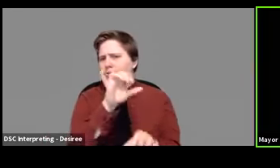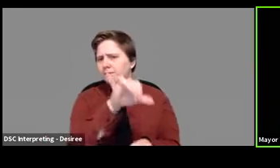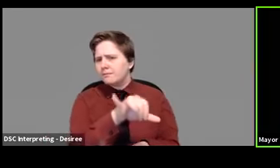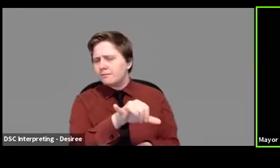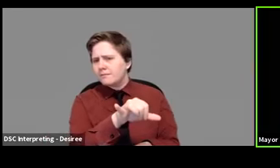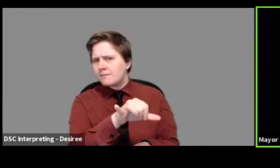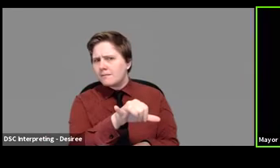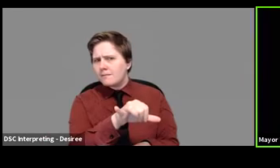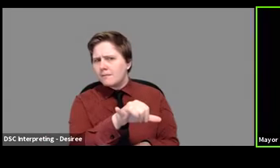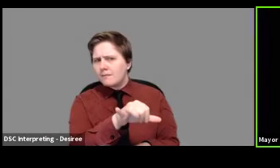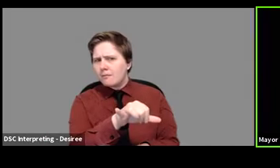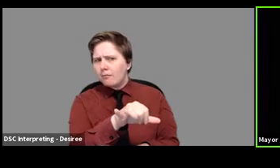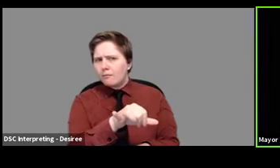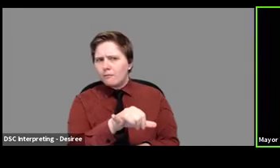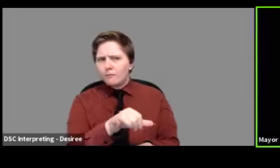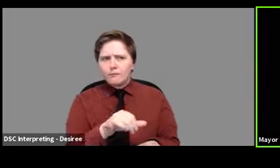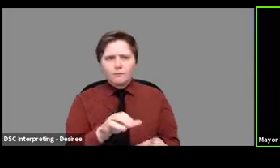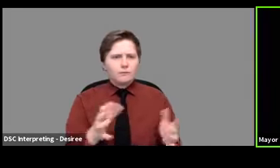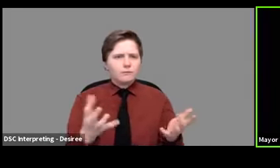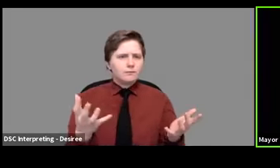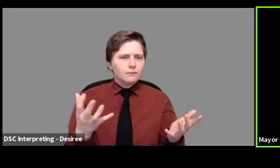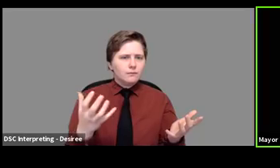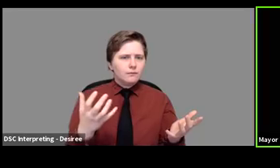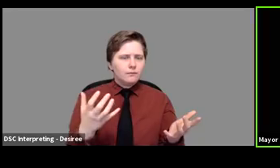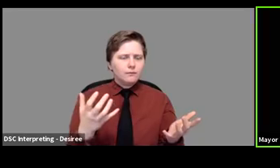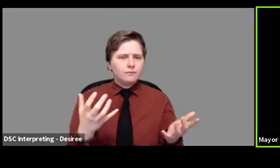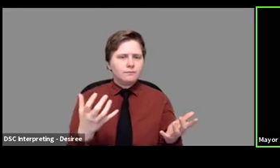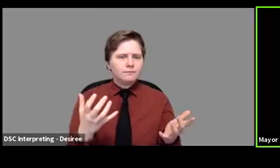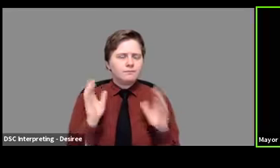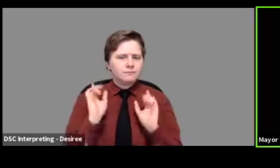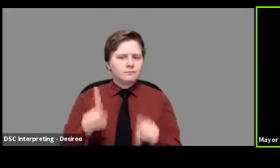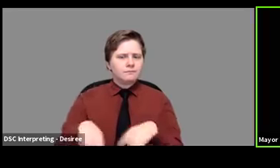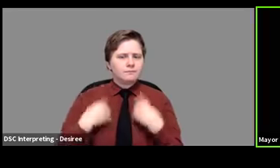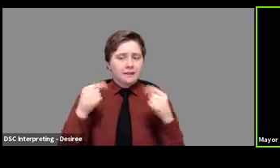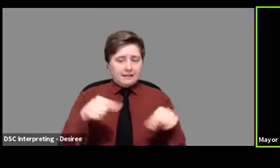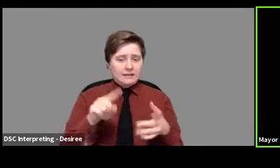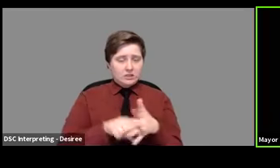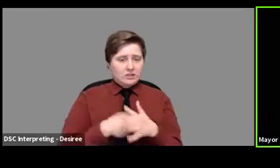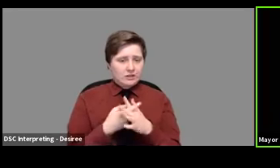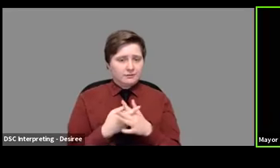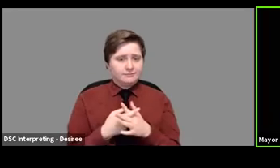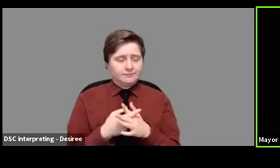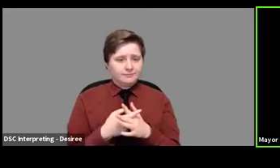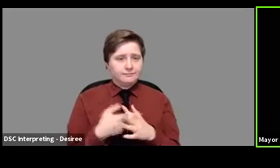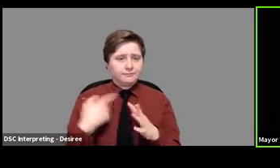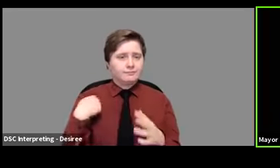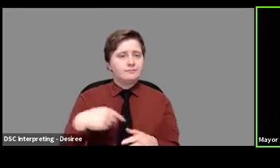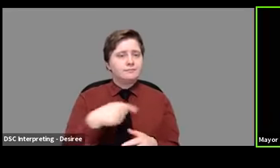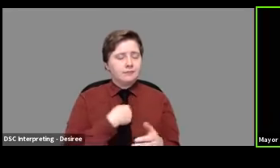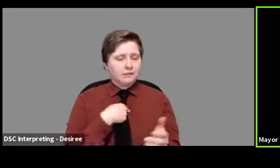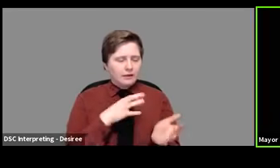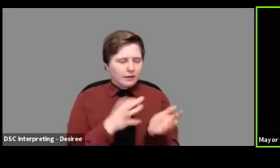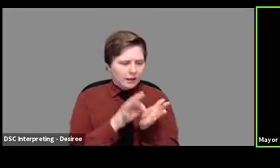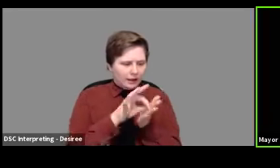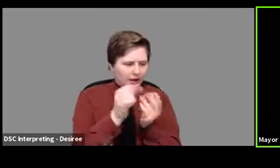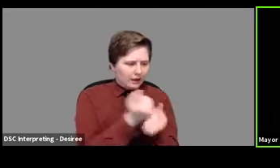that matter? Well, we, um, you know, ever since this started, we have been counting